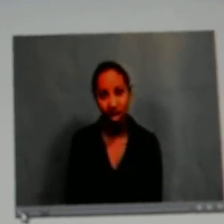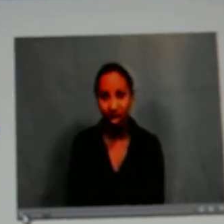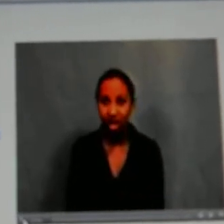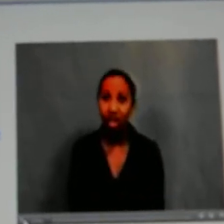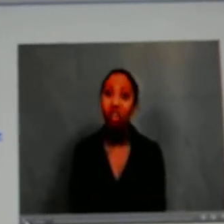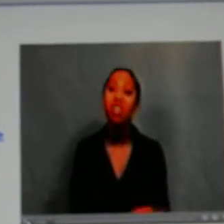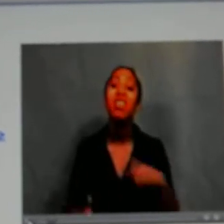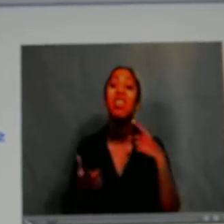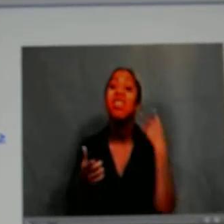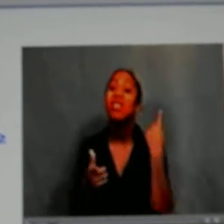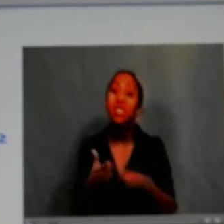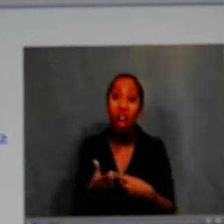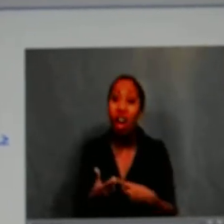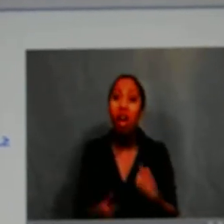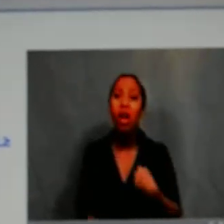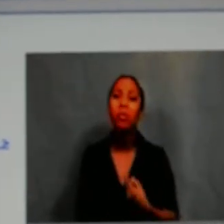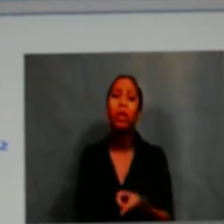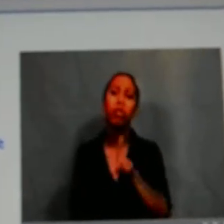bed the other day.